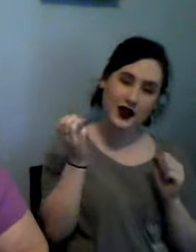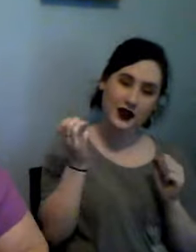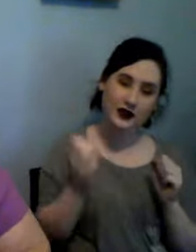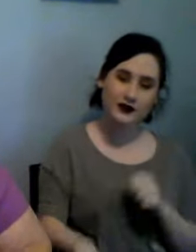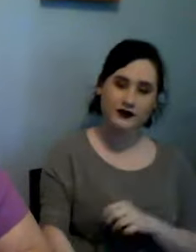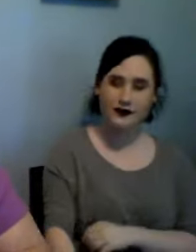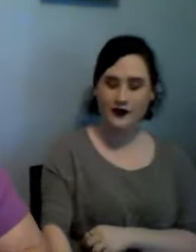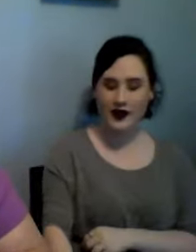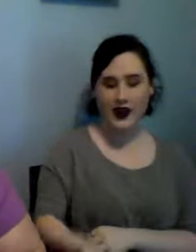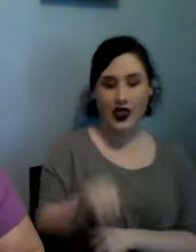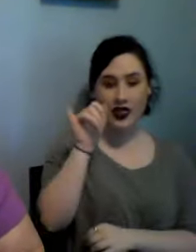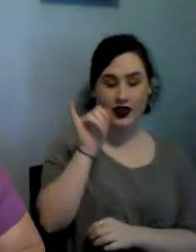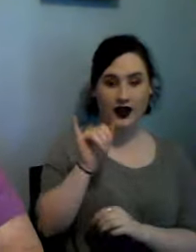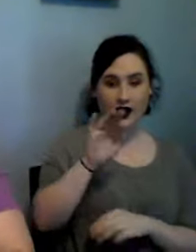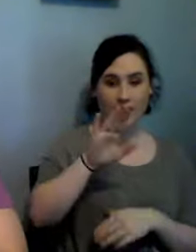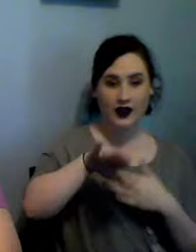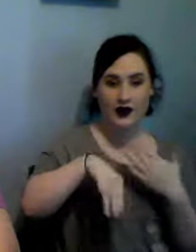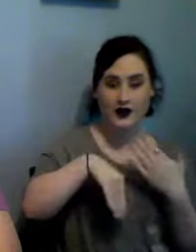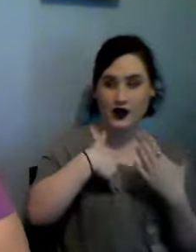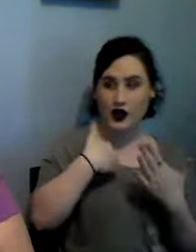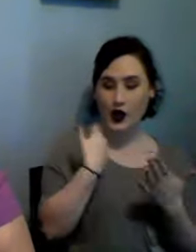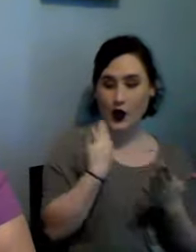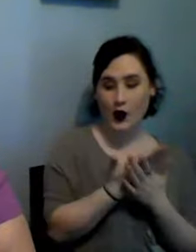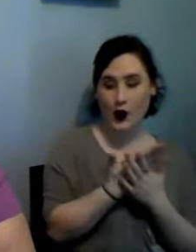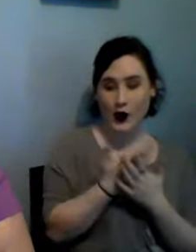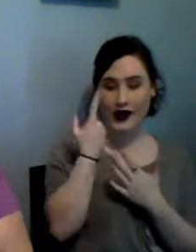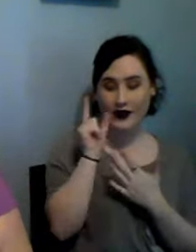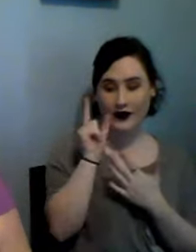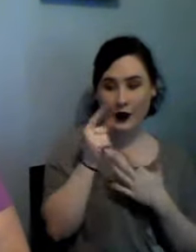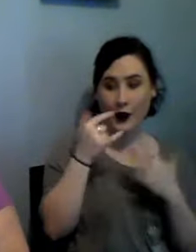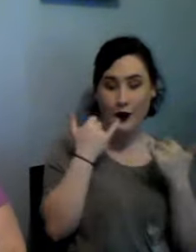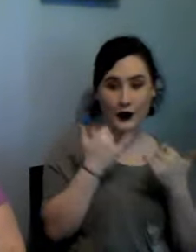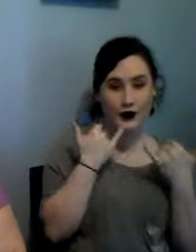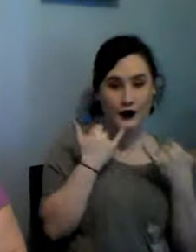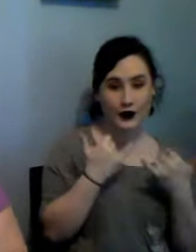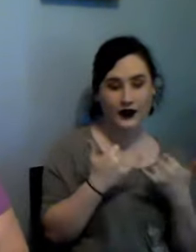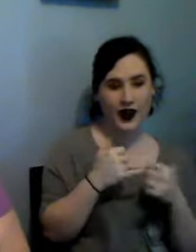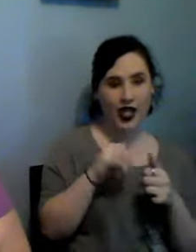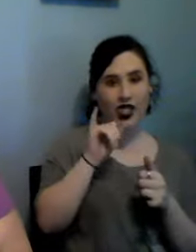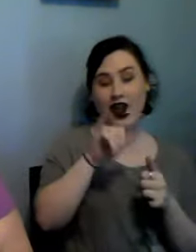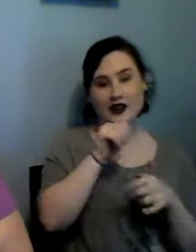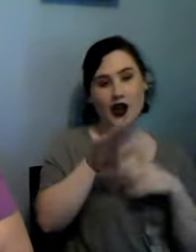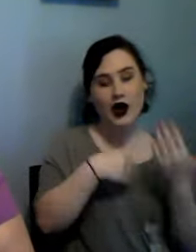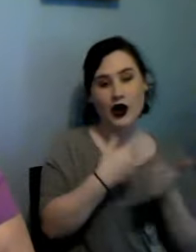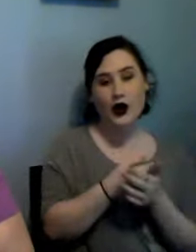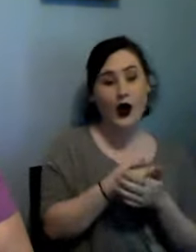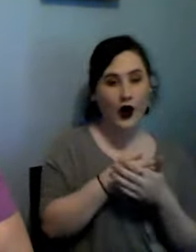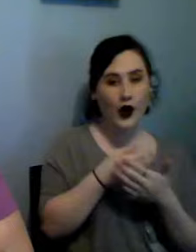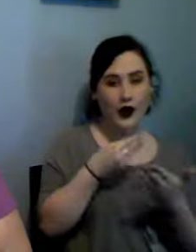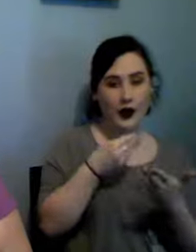all for right now that is not all the purchases that I purchased I have a problem I really do